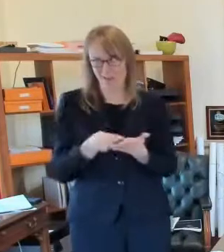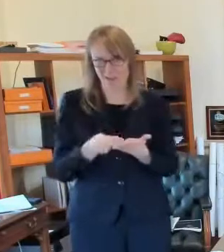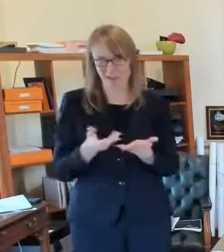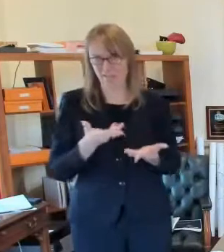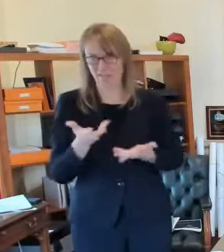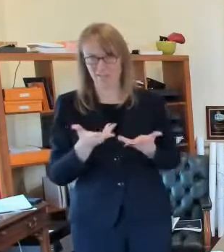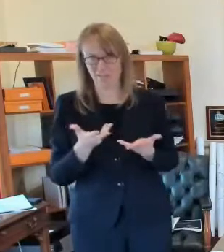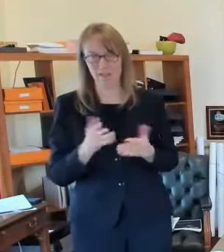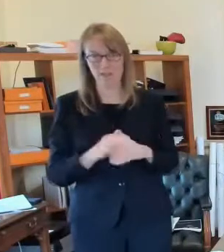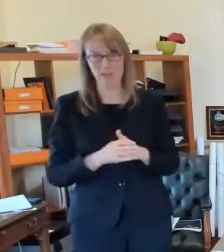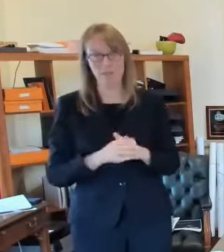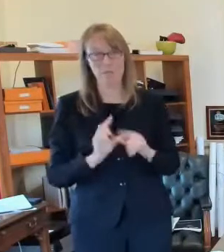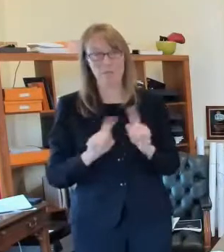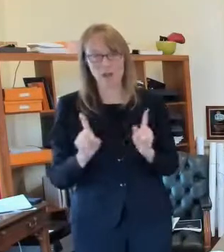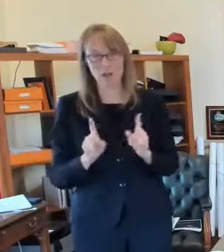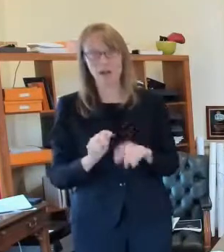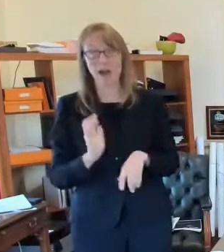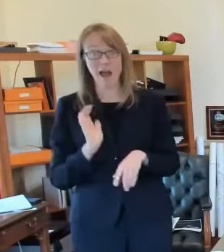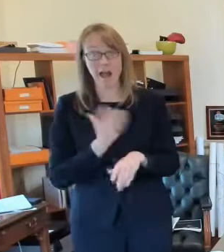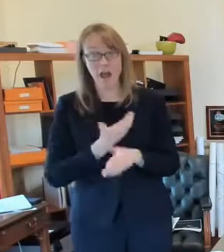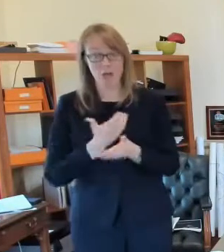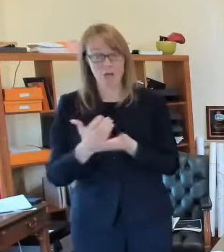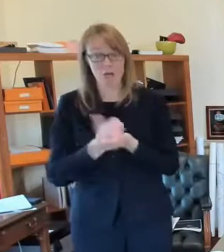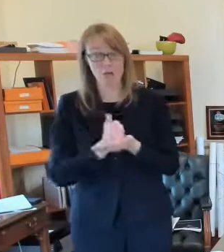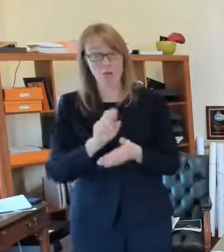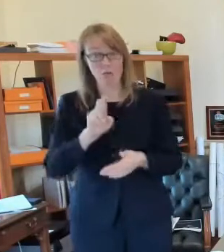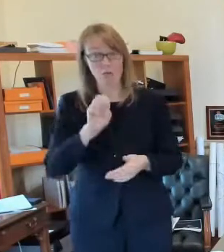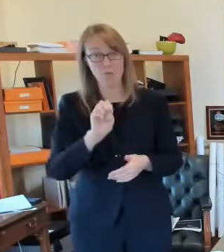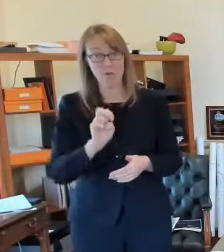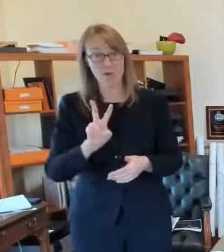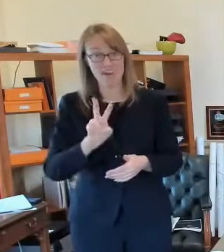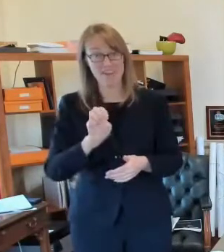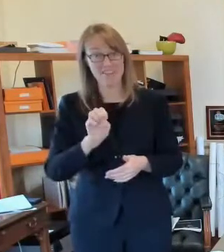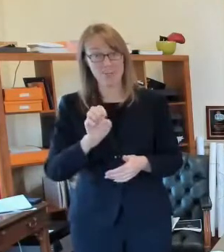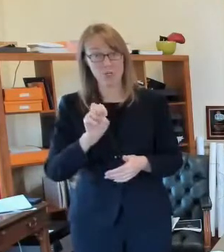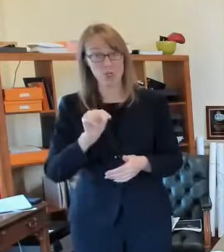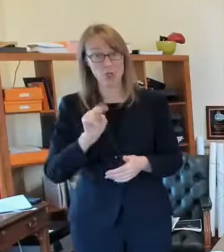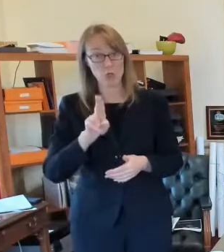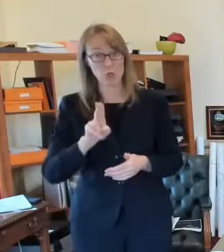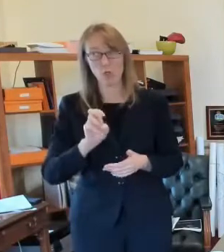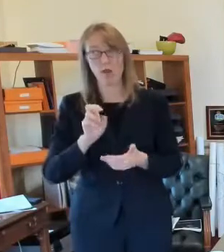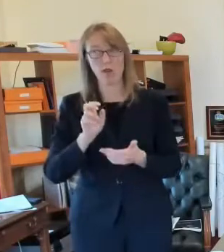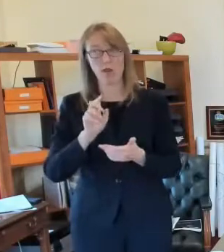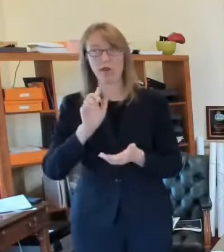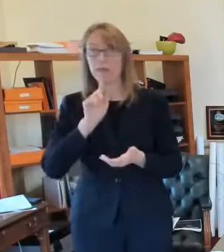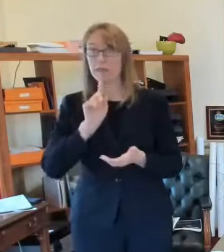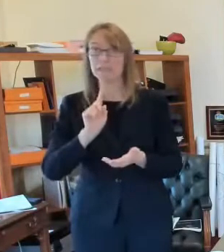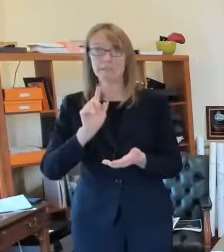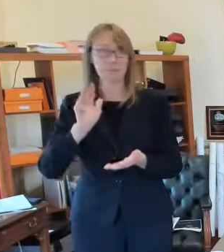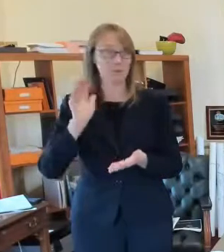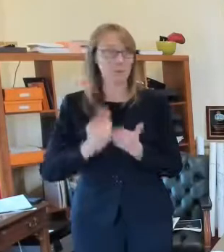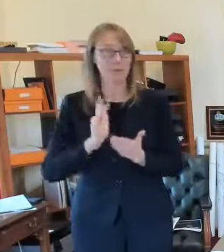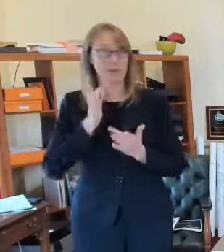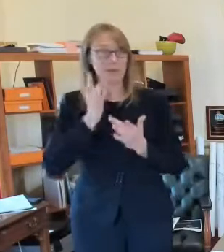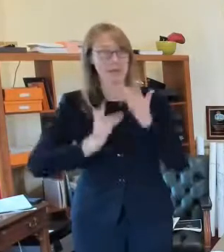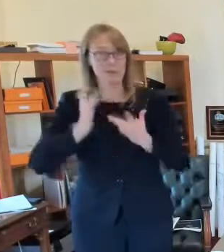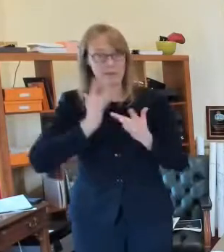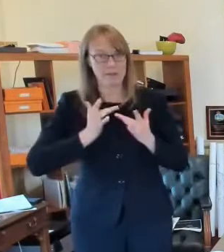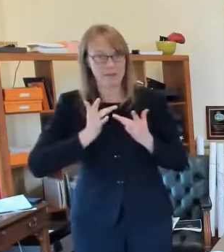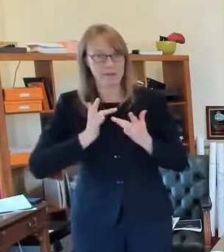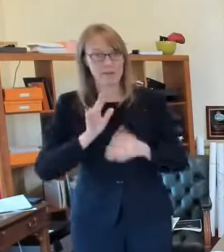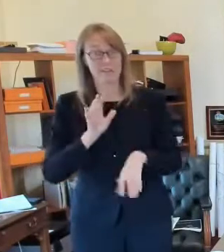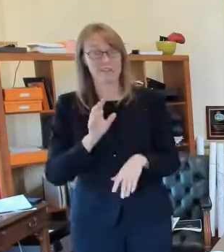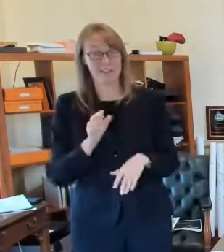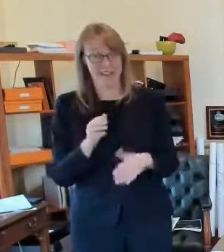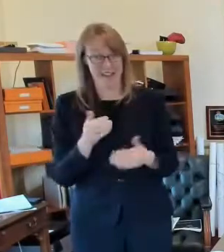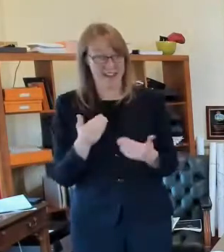stream is down significantly even finding 75 000 is not easy and so but